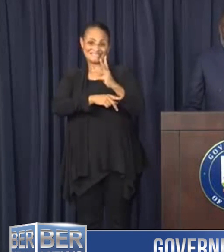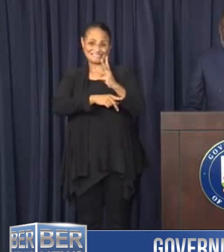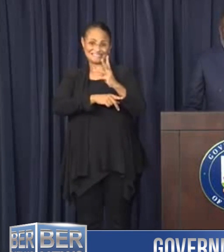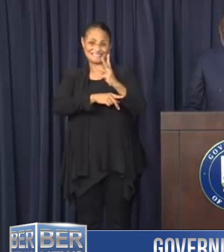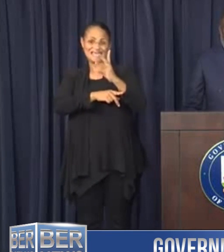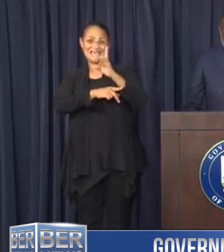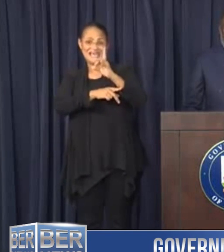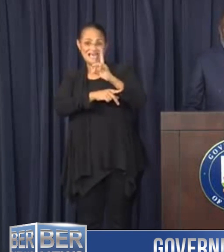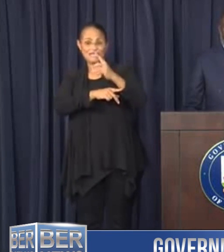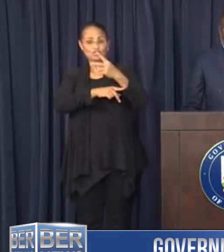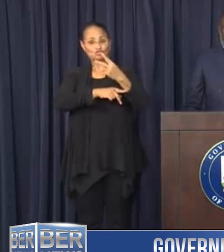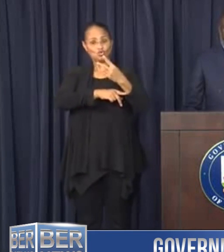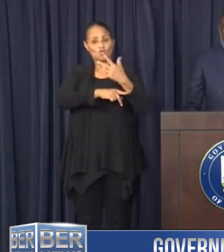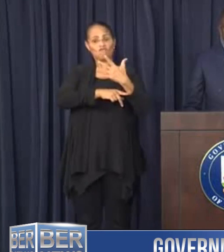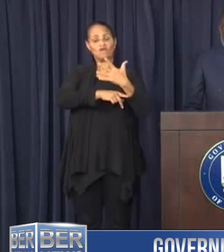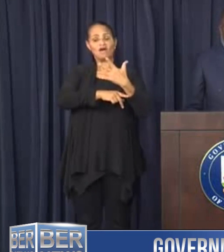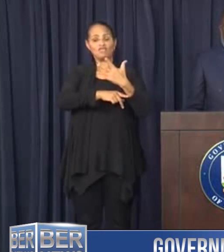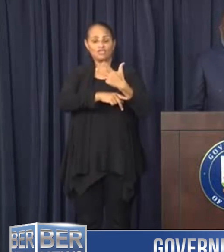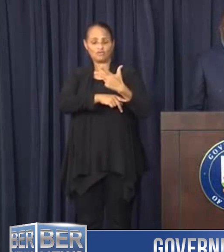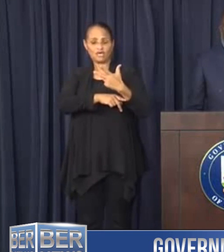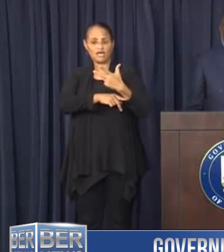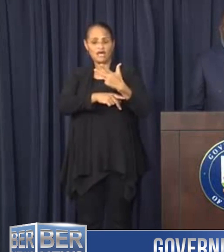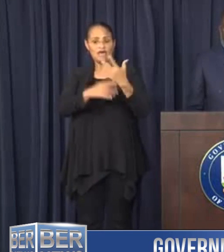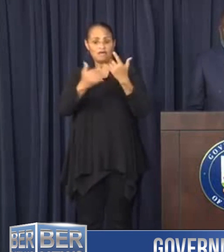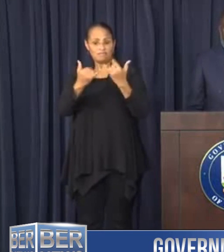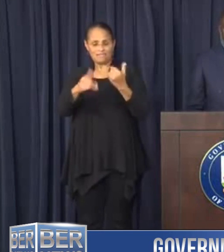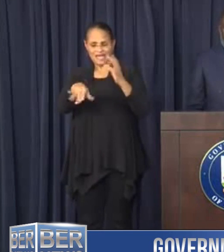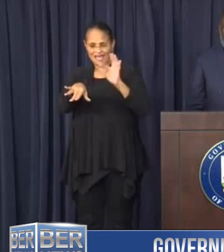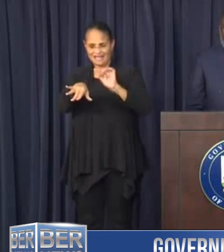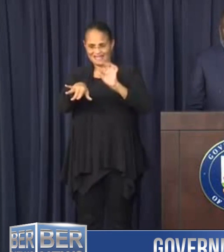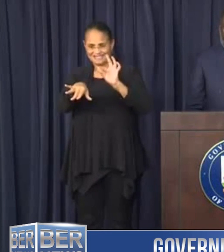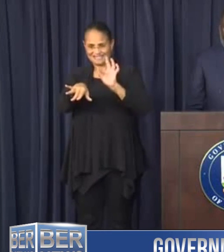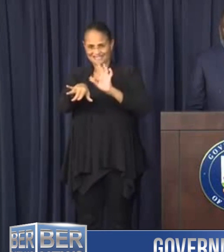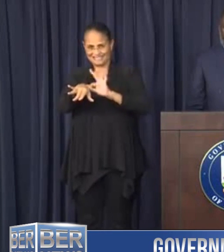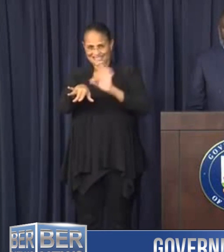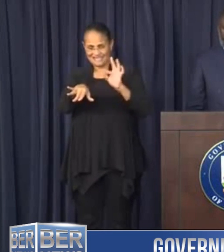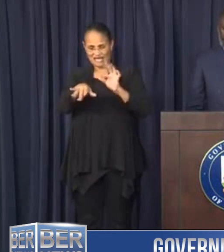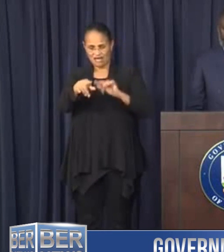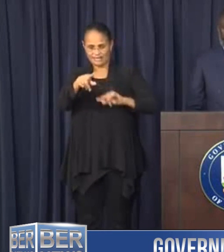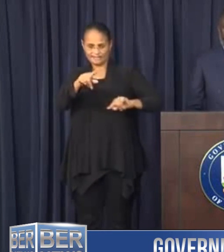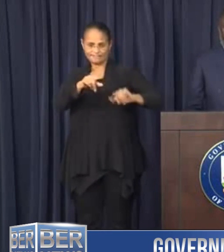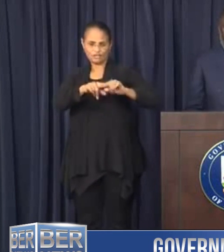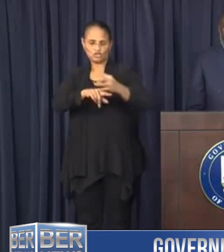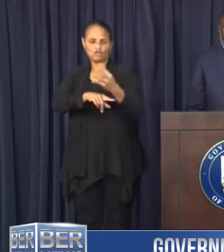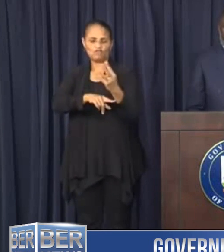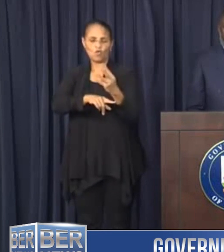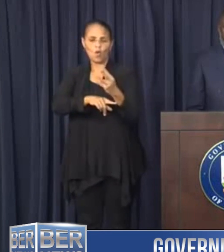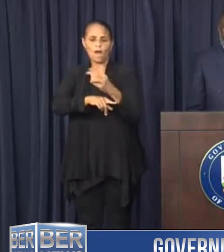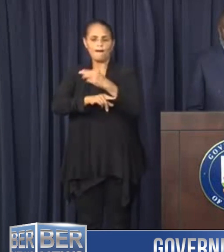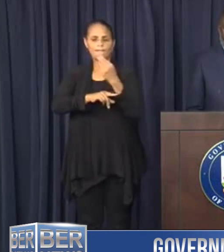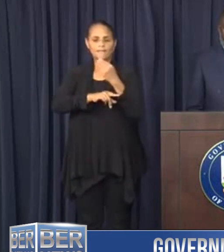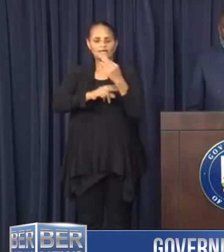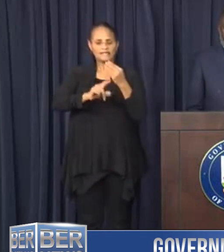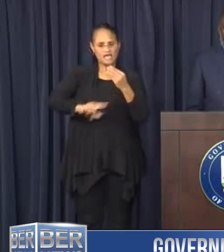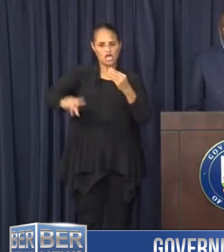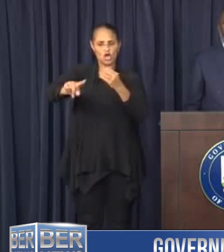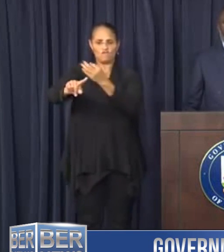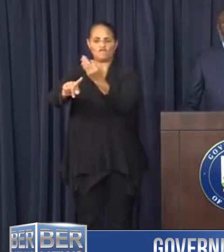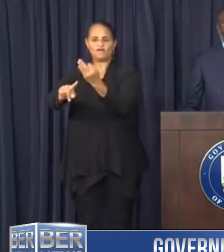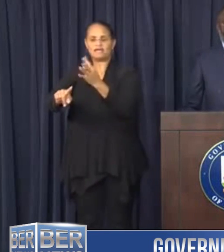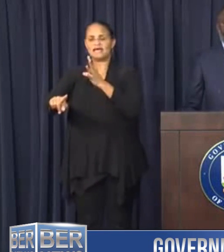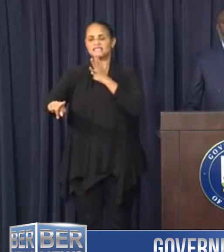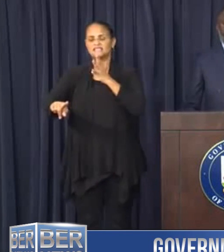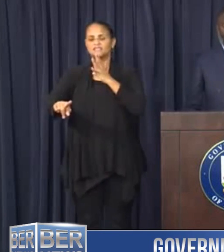-8253 from 9am to 4pm Monday to Friday and speak to the Red Cross